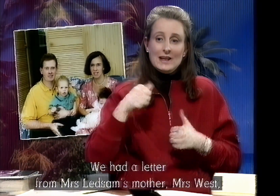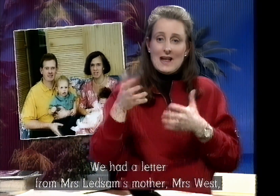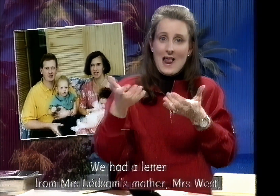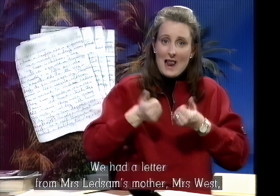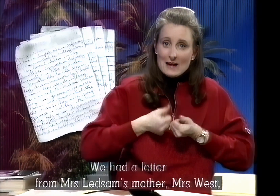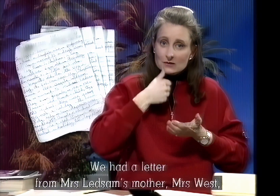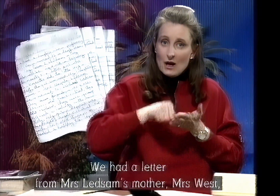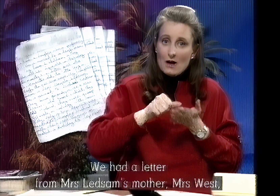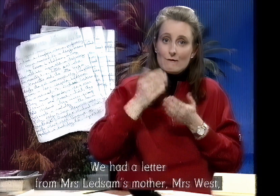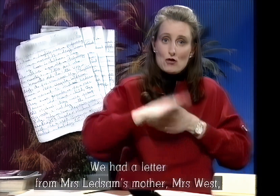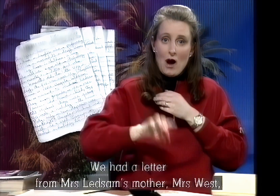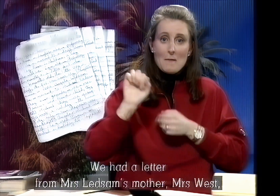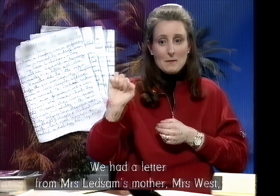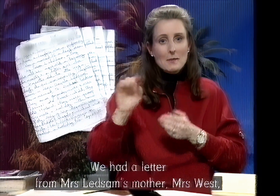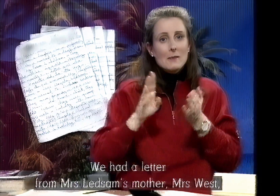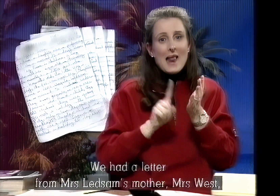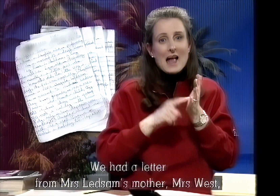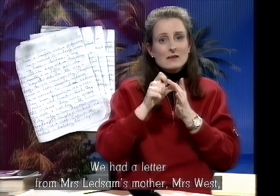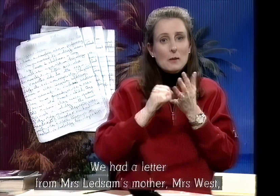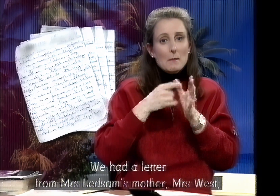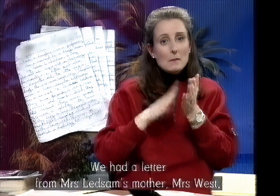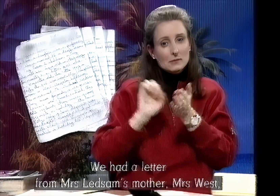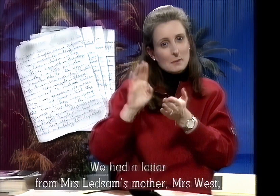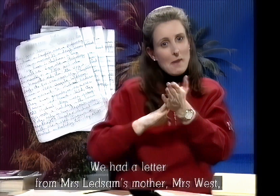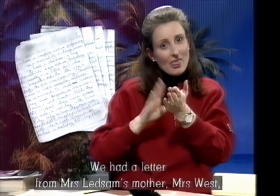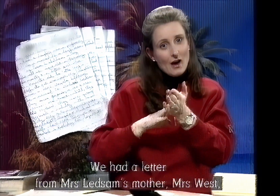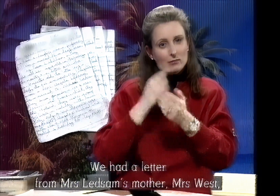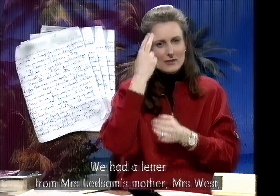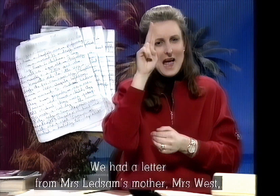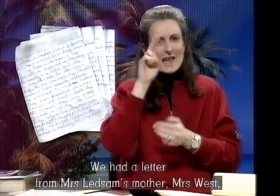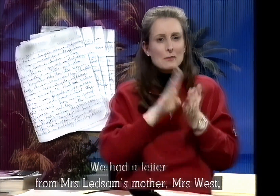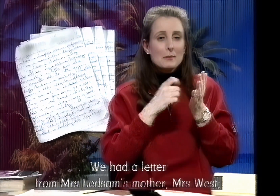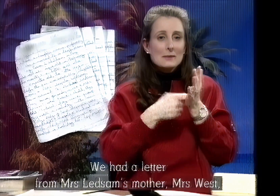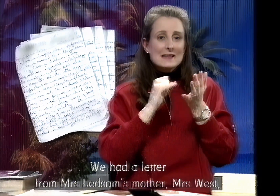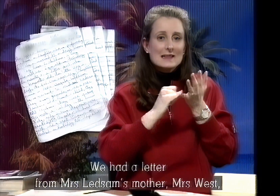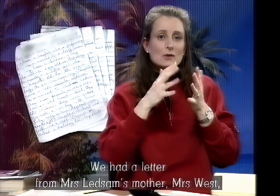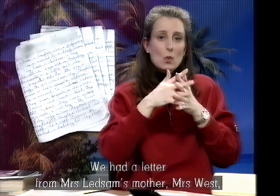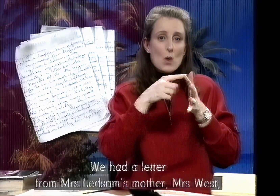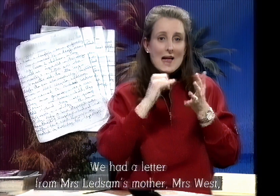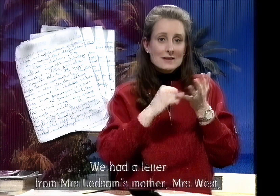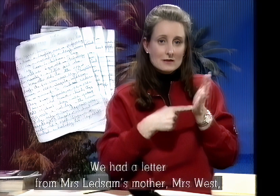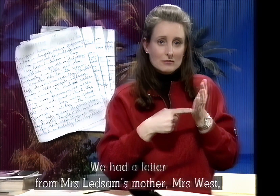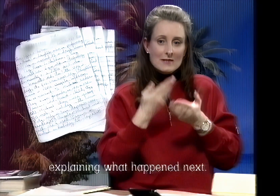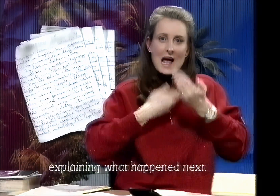We had a letter from Mrs Leadsom's mother, Mrs West, explaining what happened next.